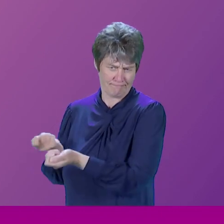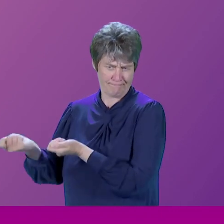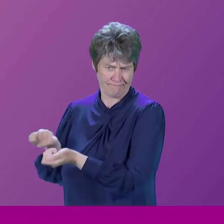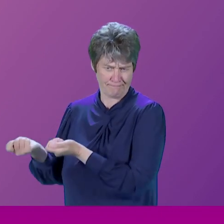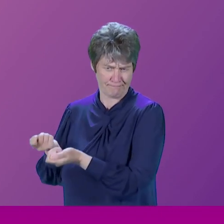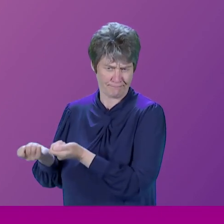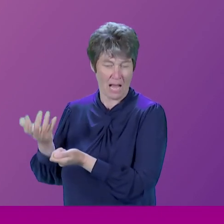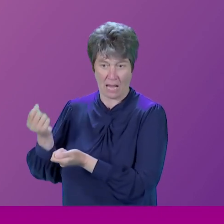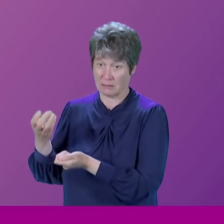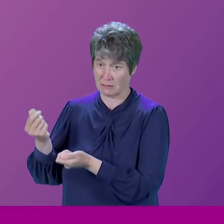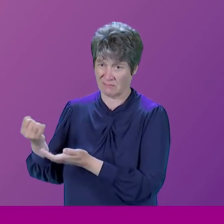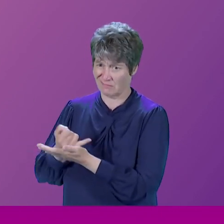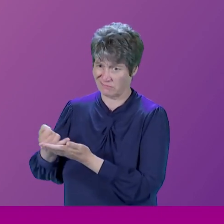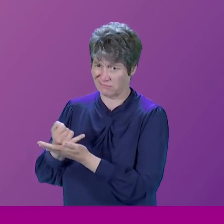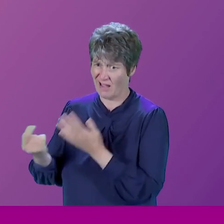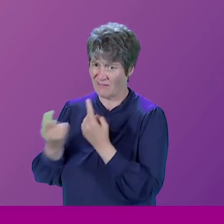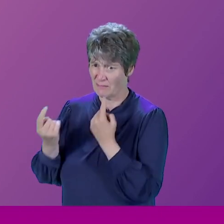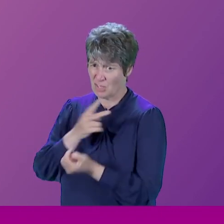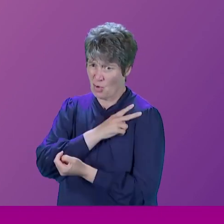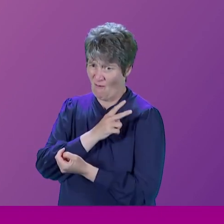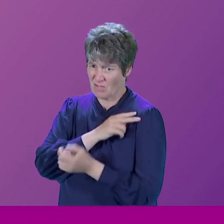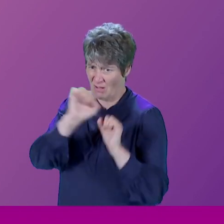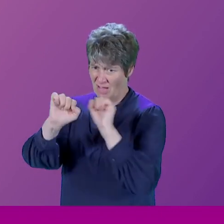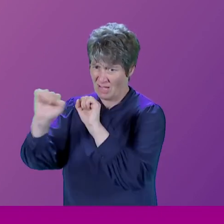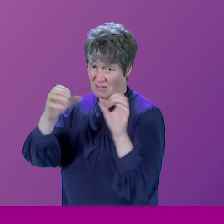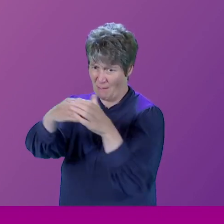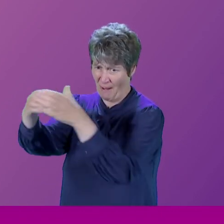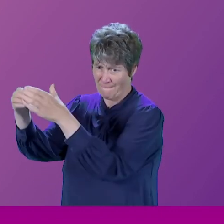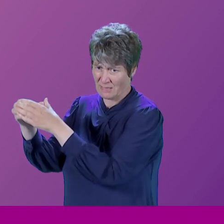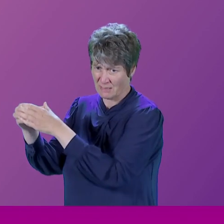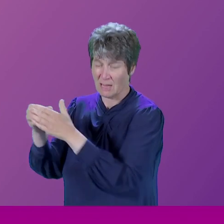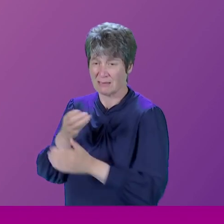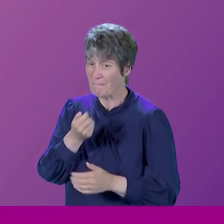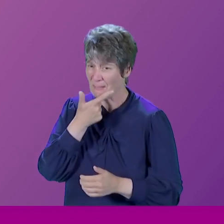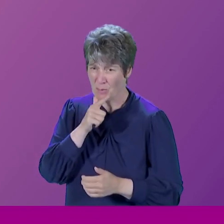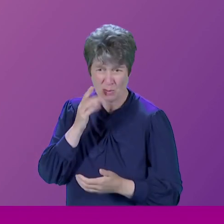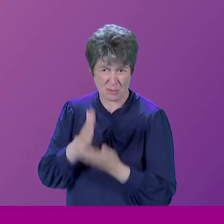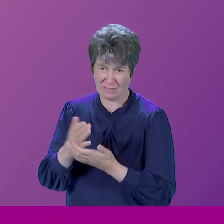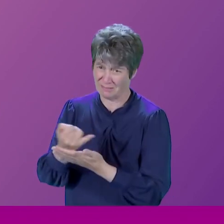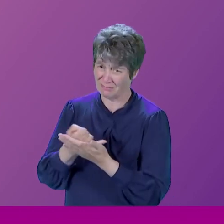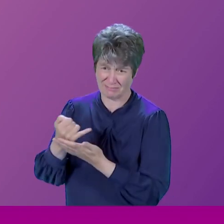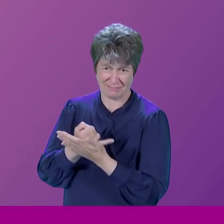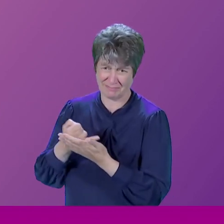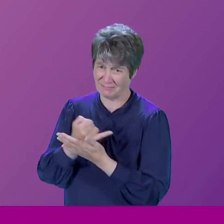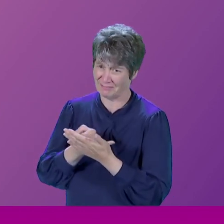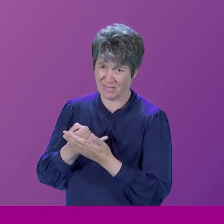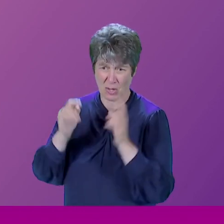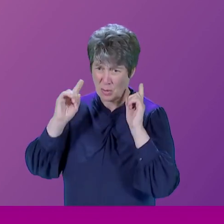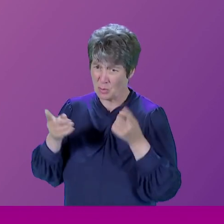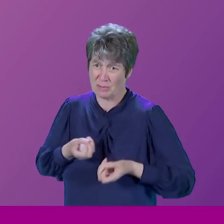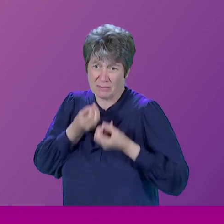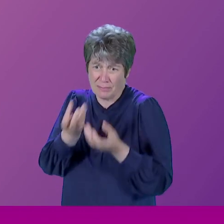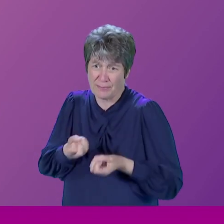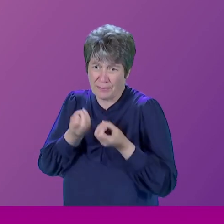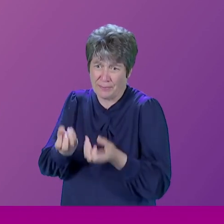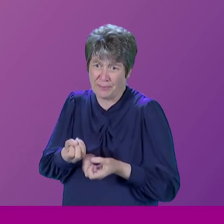information officers in departments. You know, people who really weren't good at putting across the government point of view to the